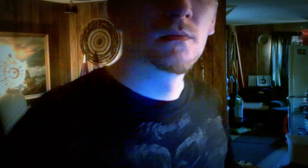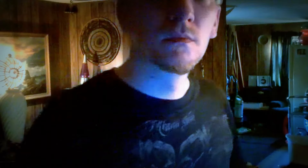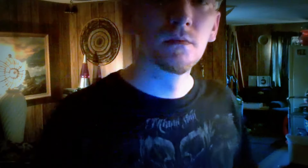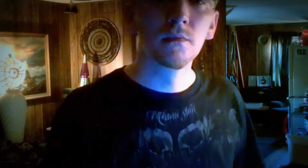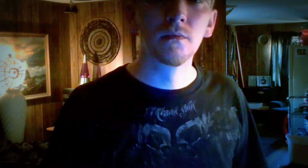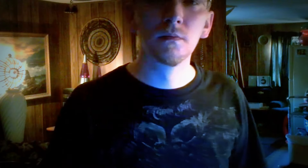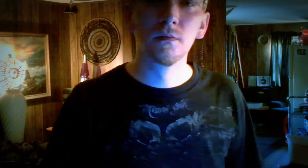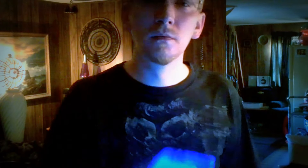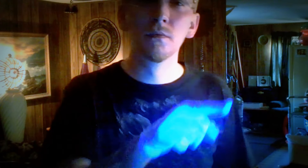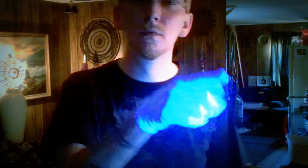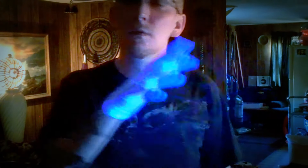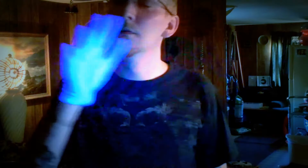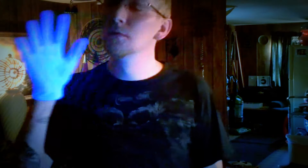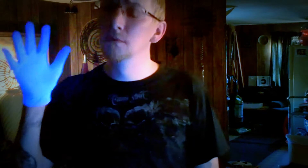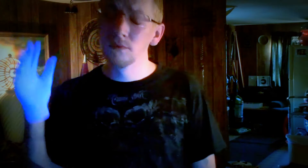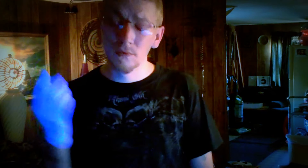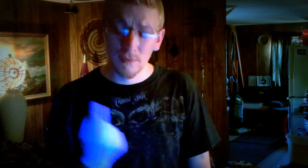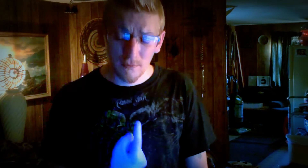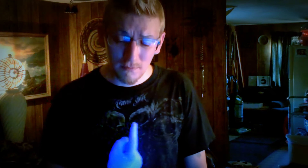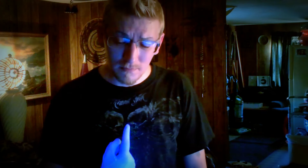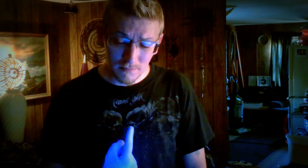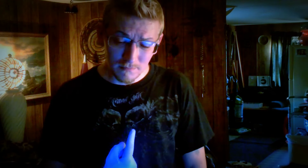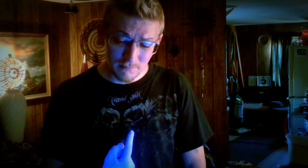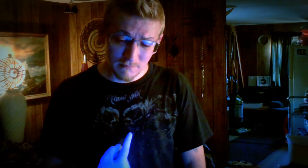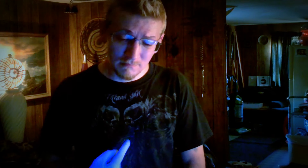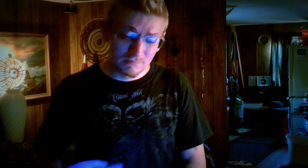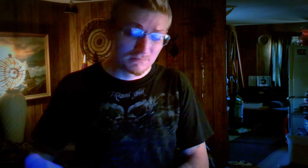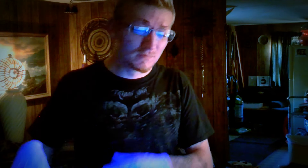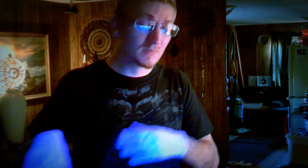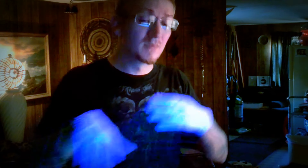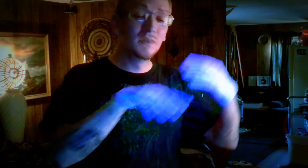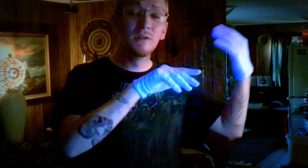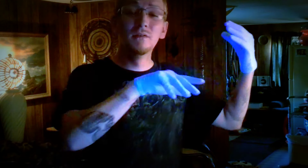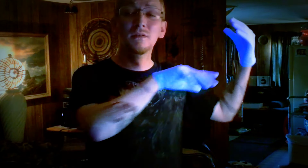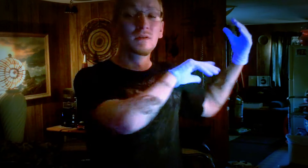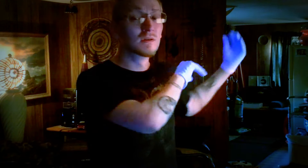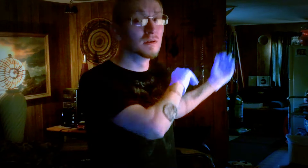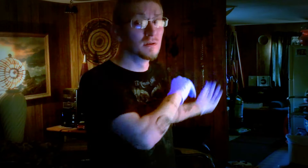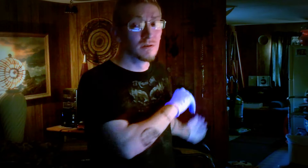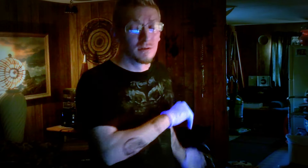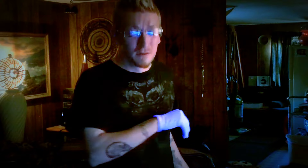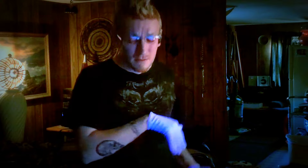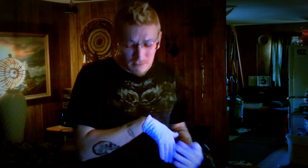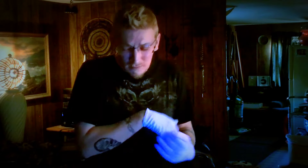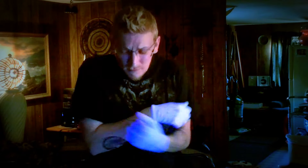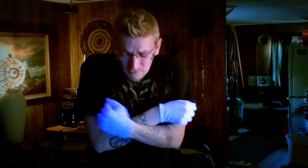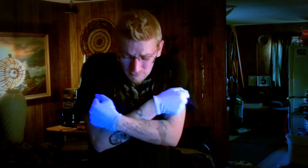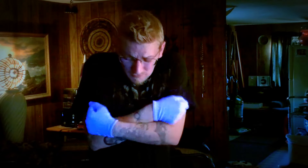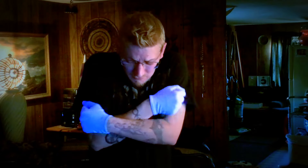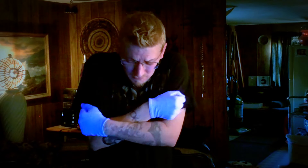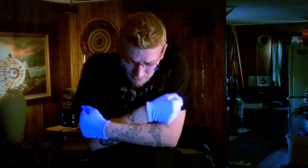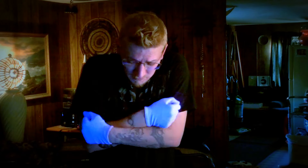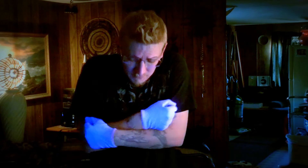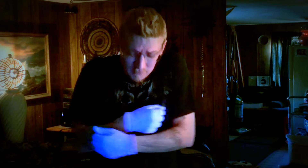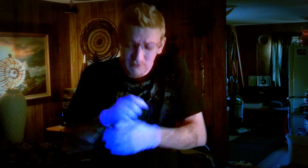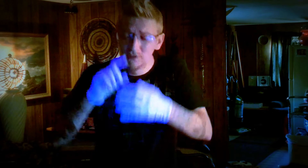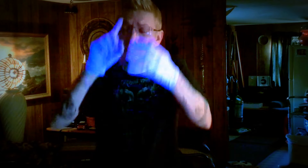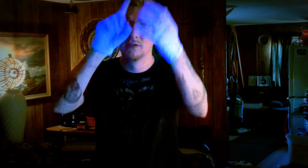You were alone, left out in the cold Clinging to the ruin of your broken